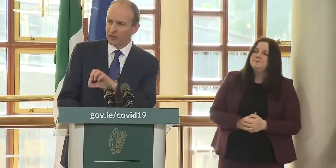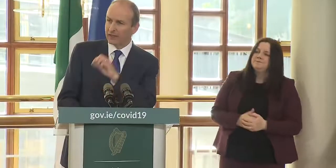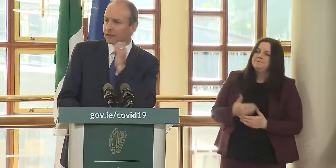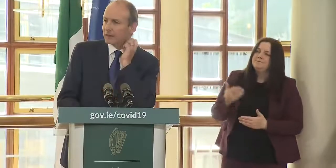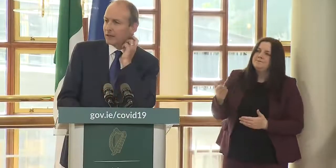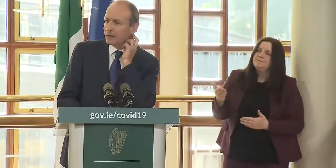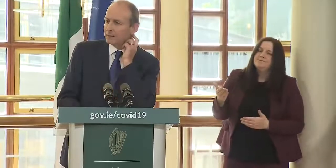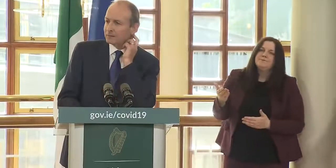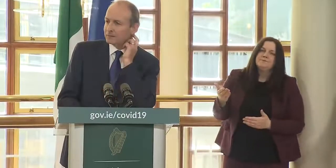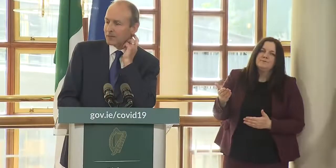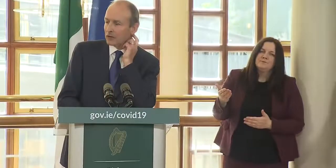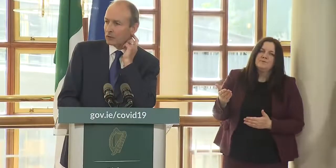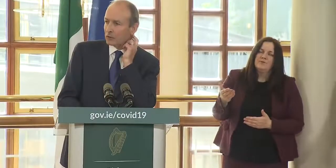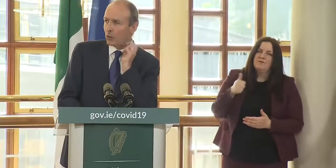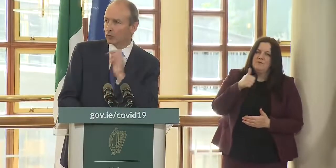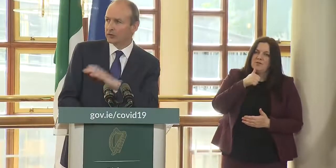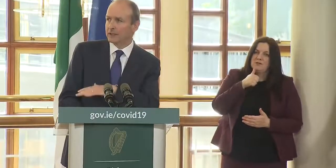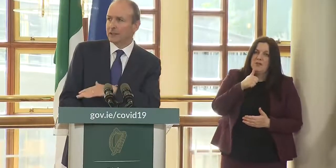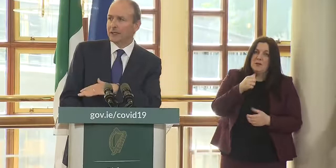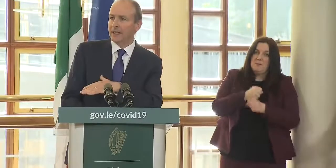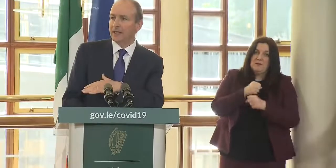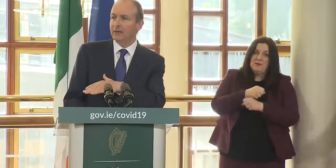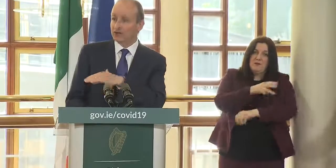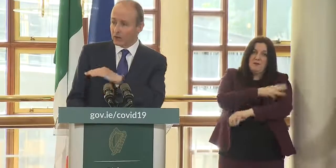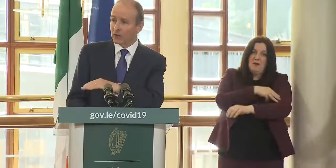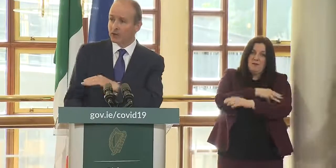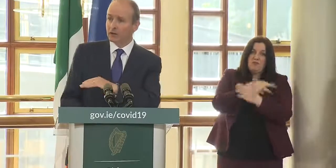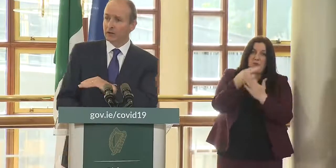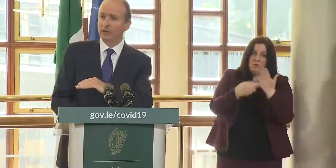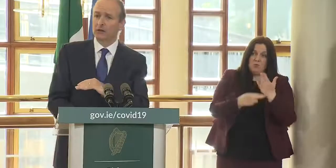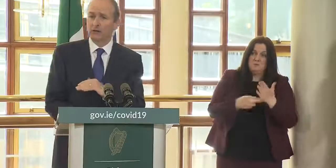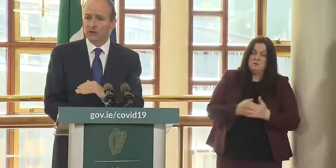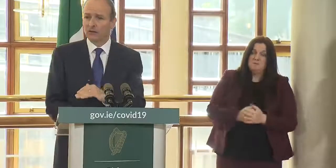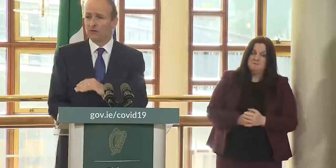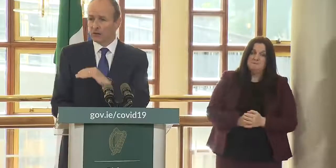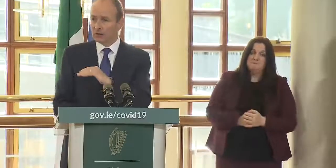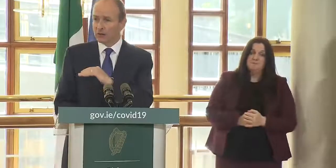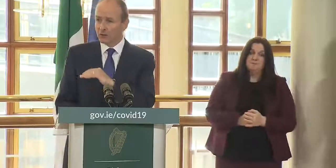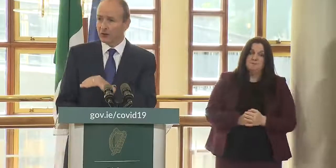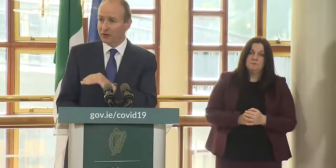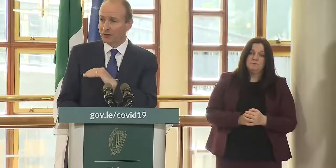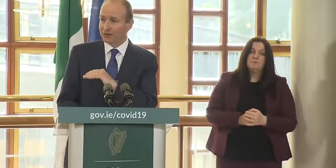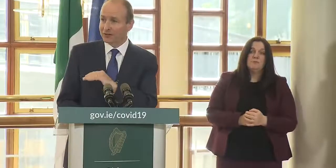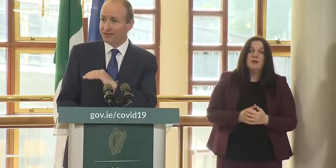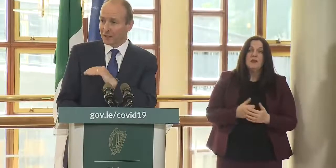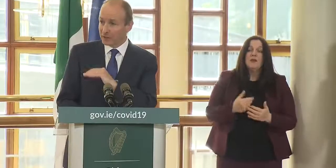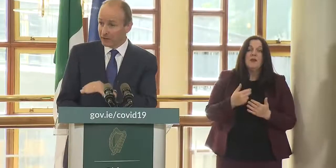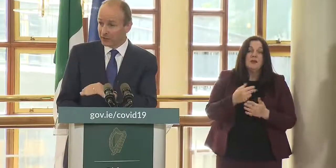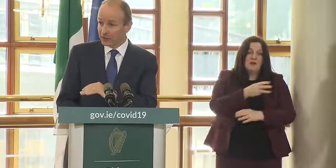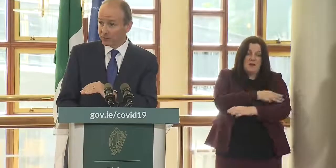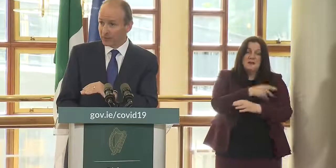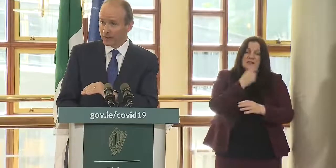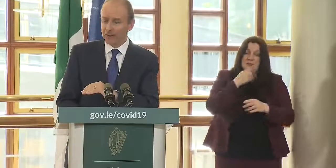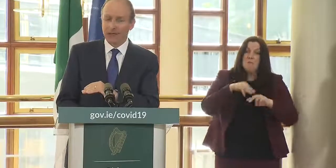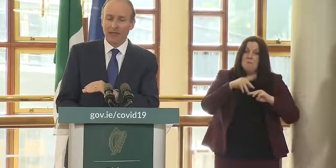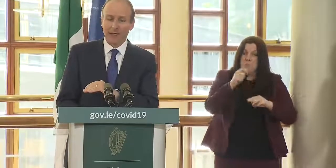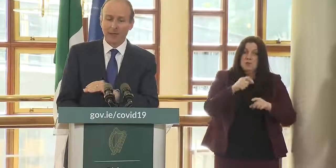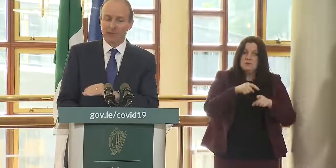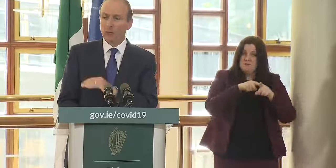in relation to that um the garda report uh generally they said it was a majority in compliance